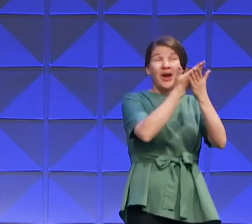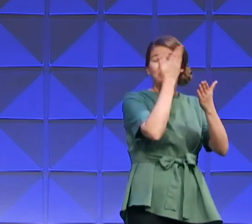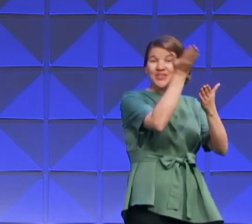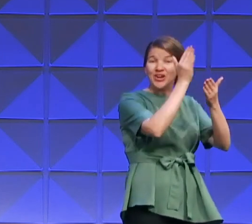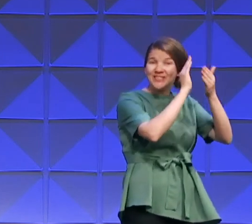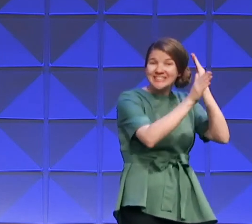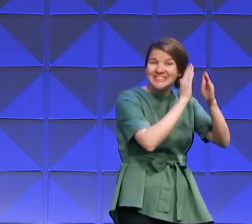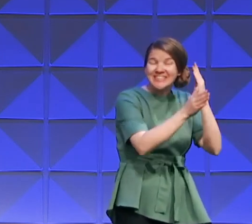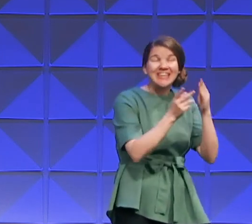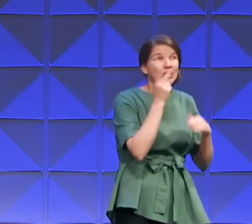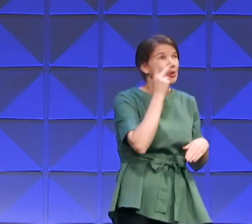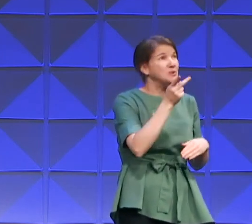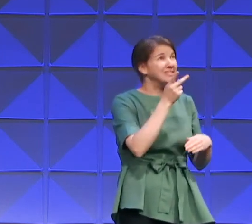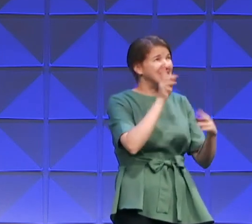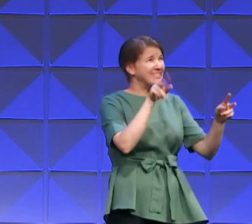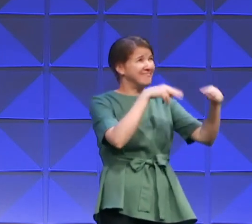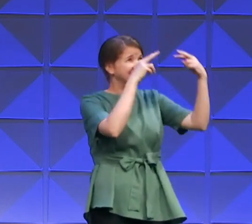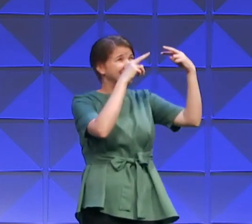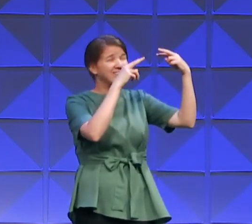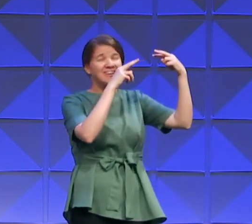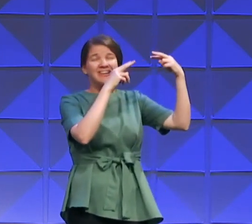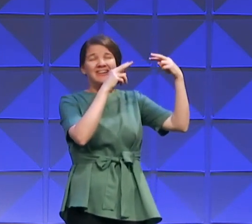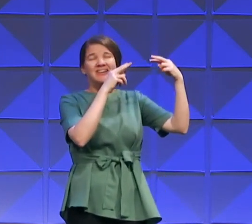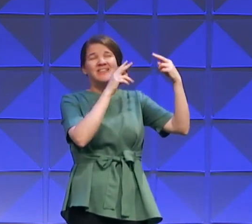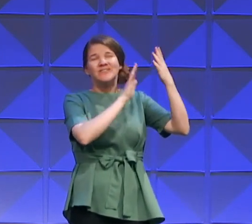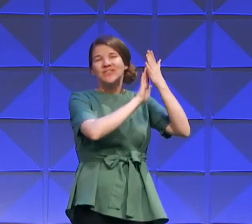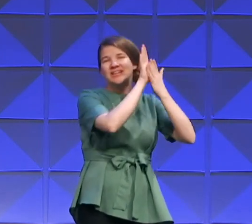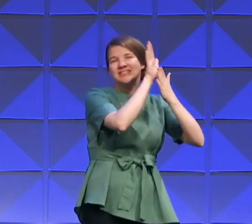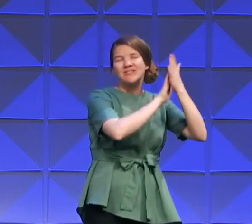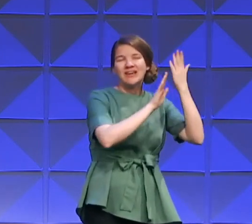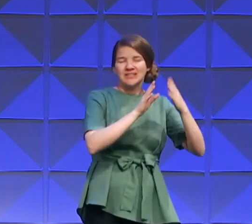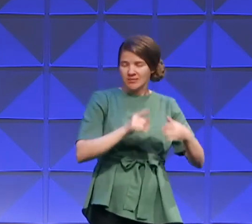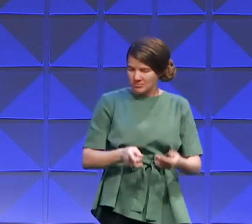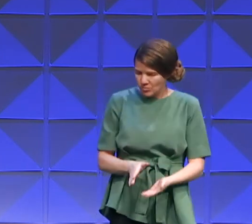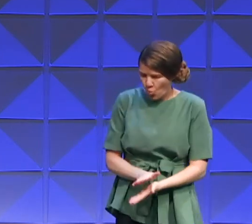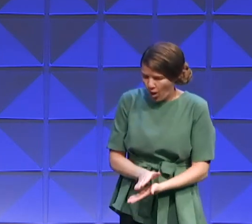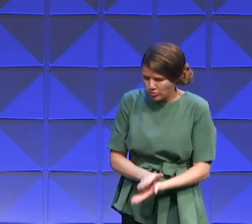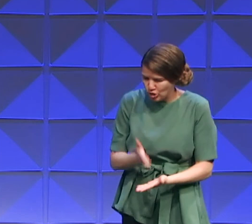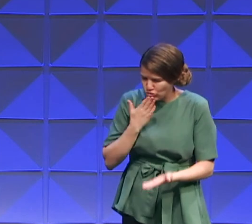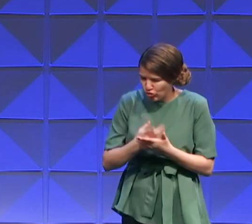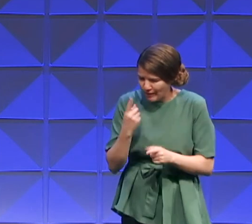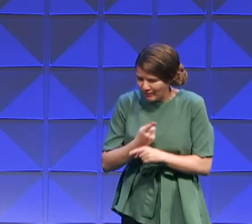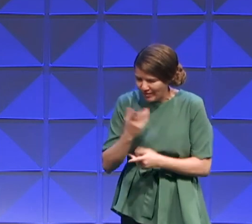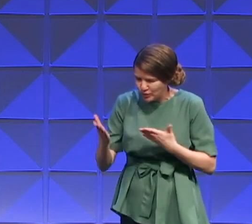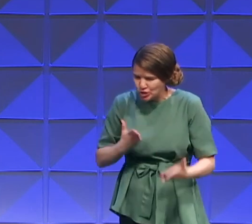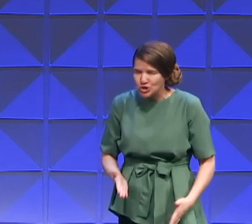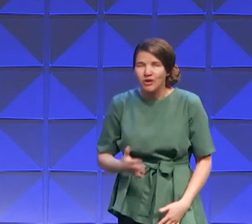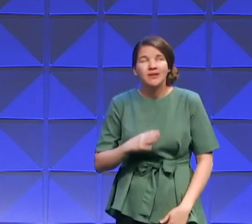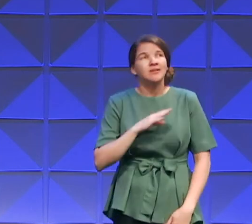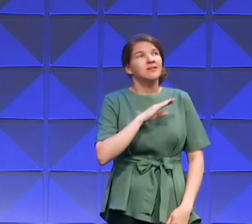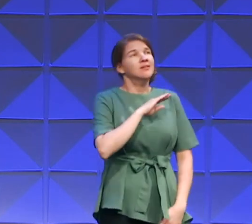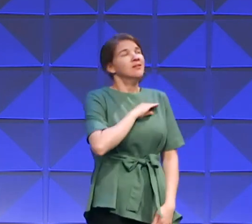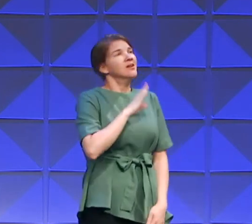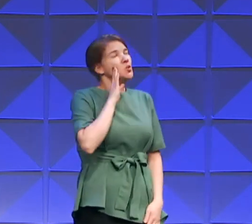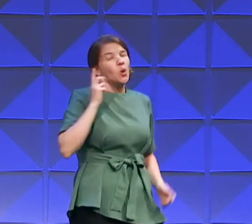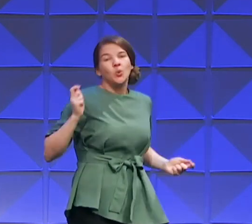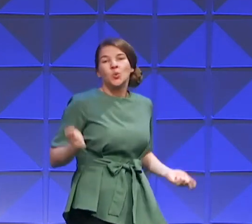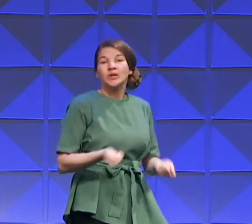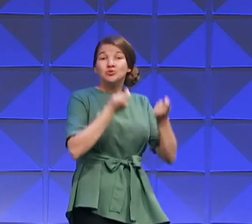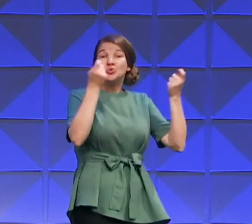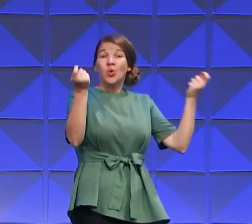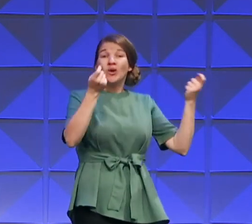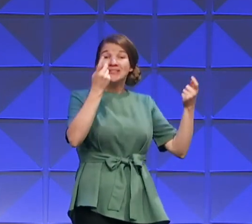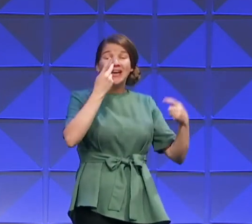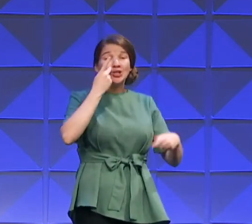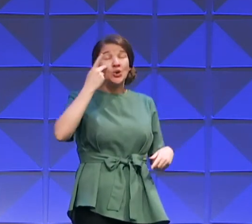and you see him face to face and you hear him say well done thou good and faithful servant. You're going to rejoice and you're going to